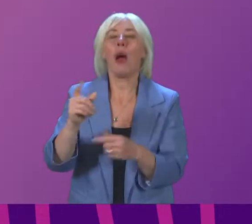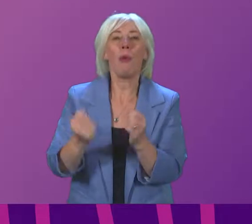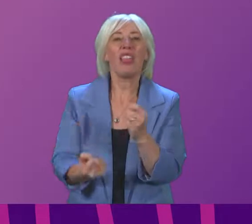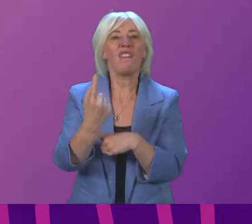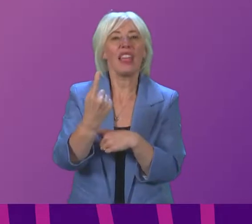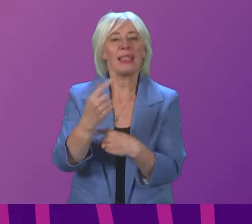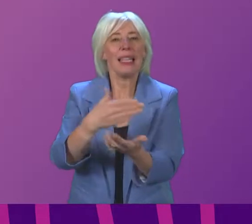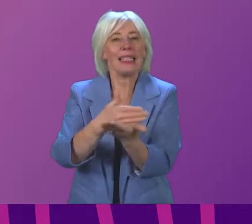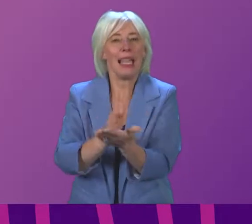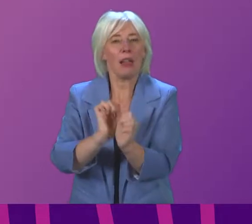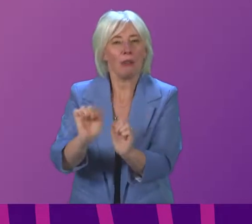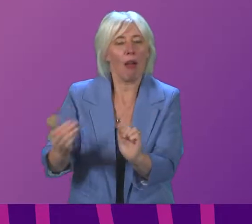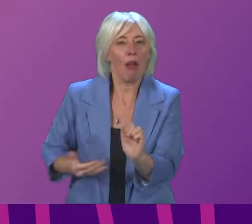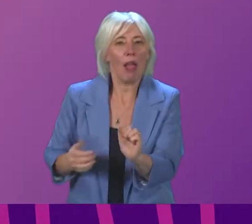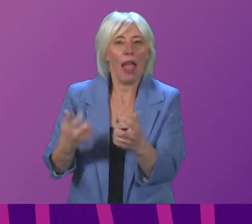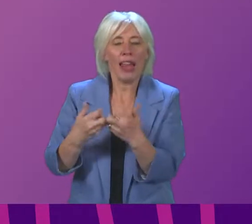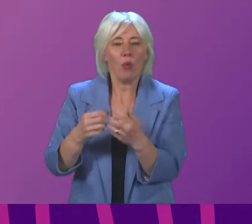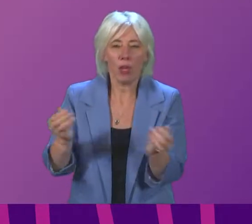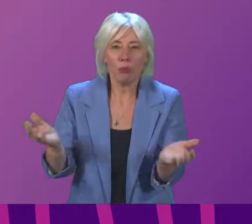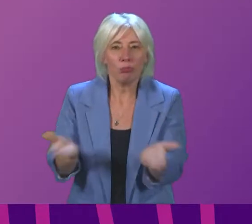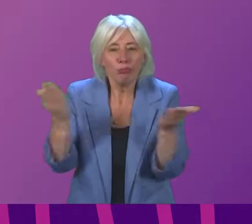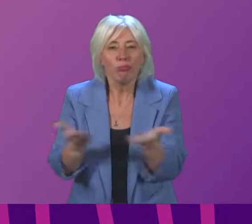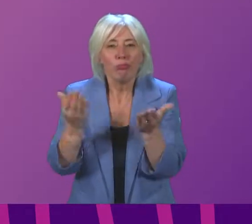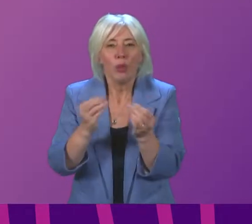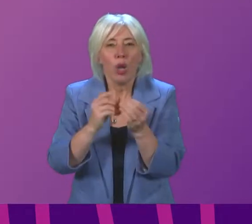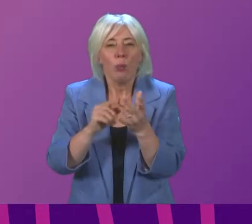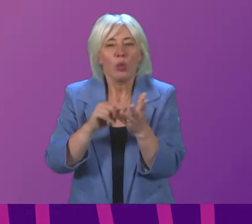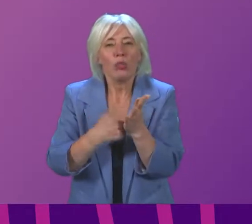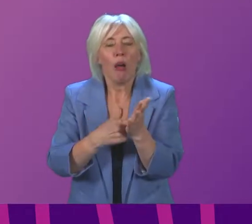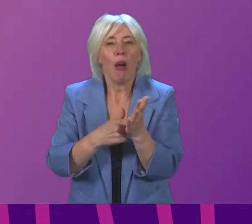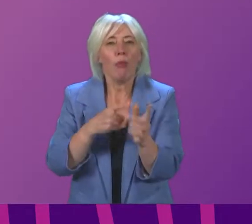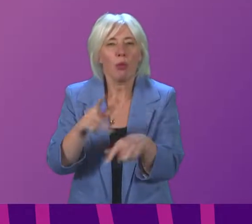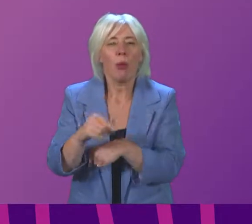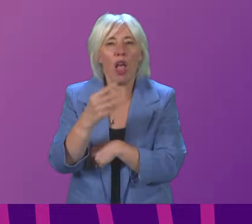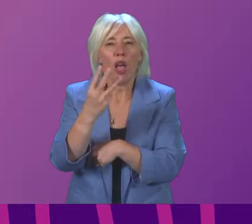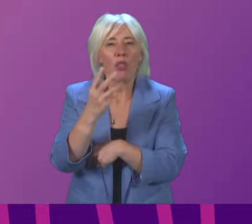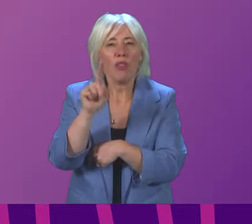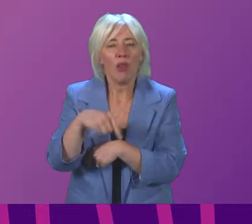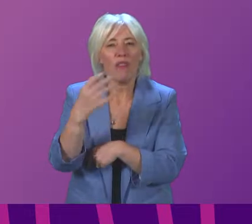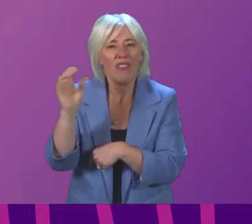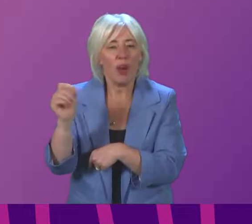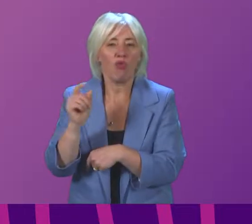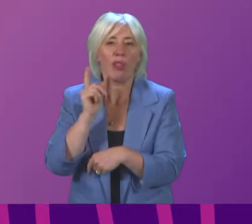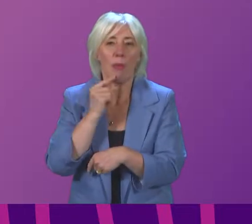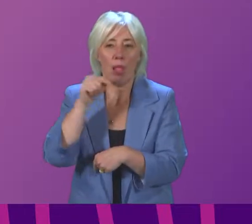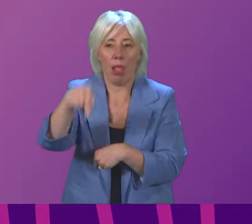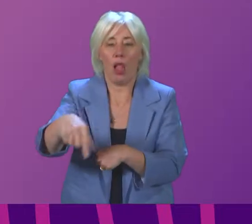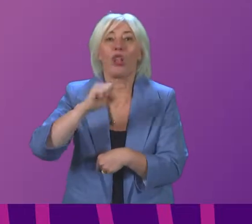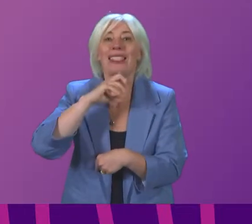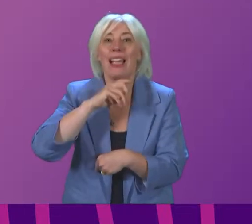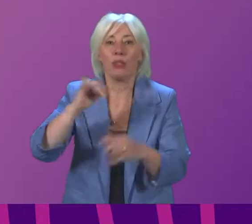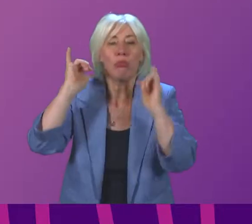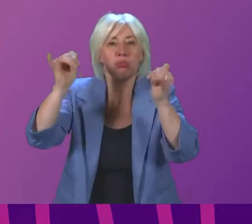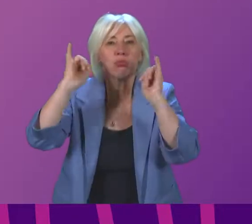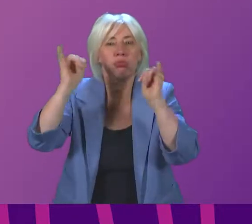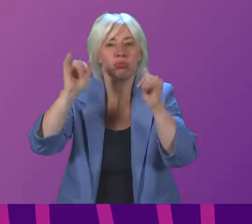and our efforts to ramp up the booster programme. A rave of 3,500 people taking place this Saturday is set